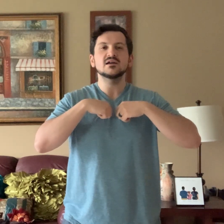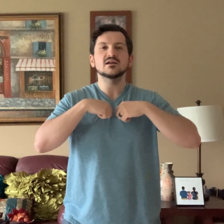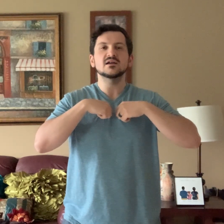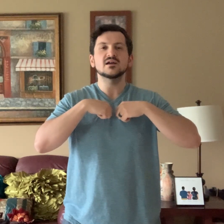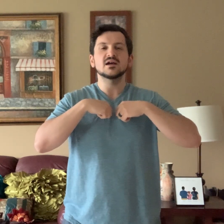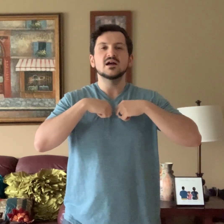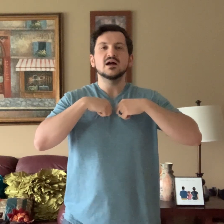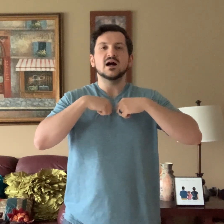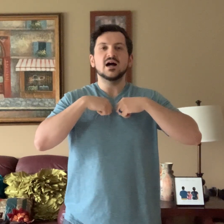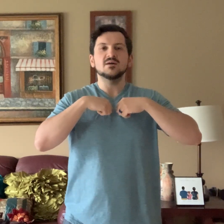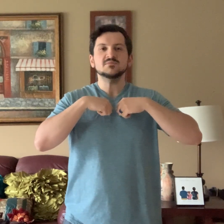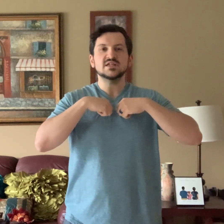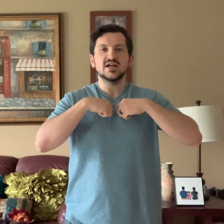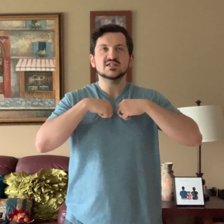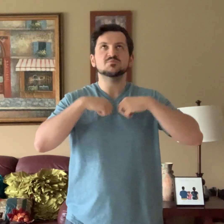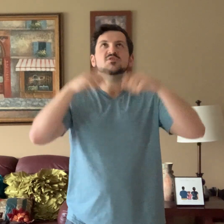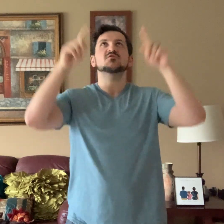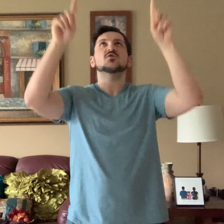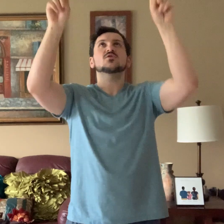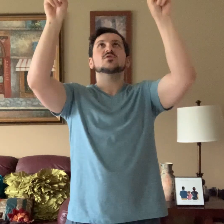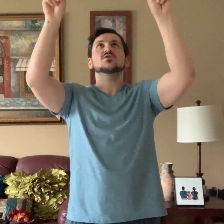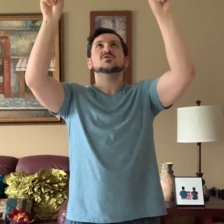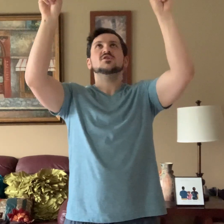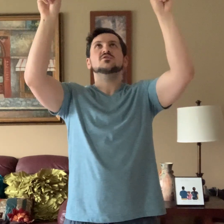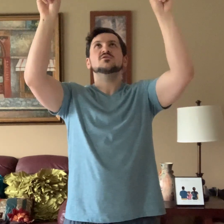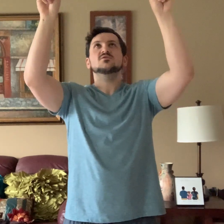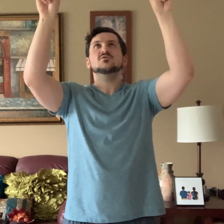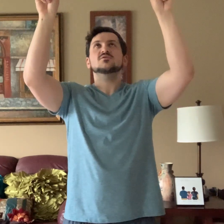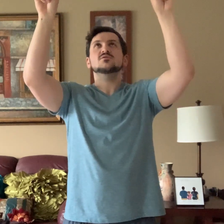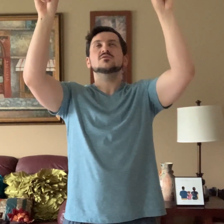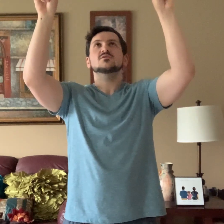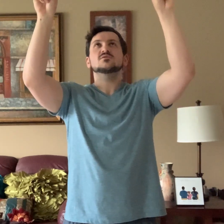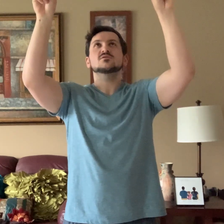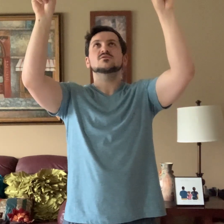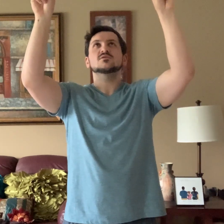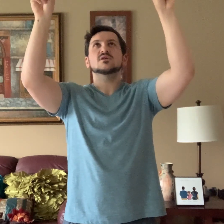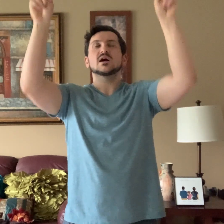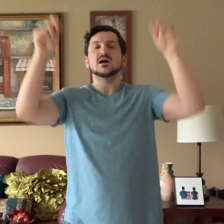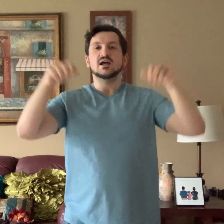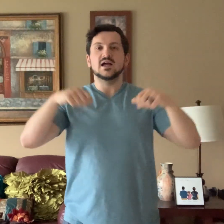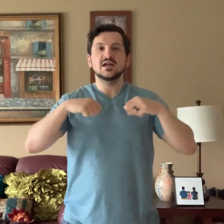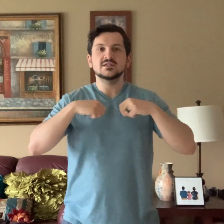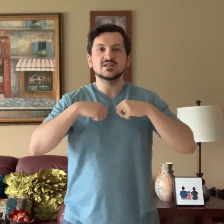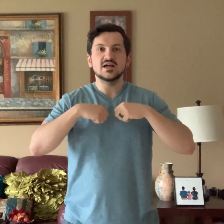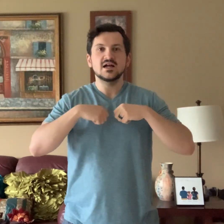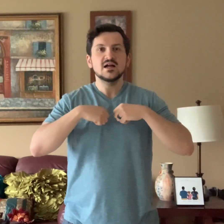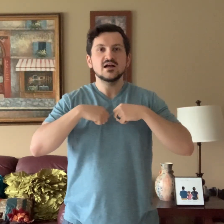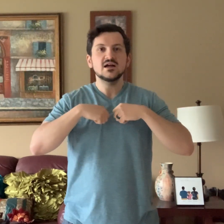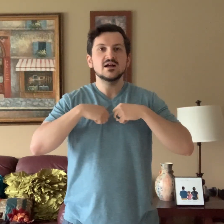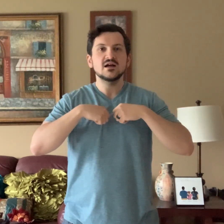I'm desperate for you and I